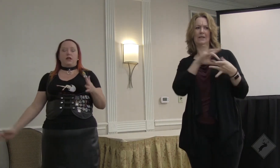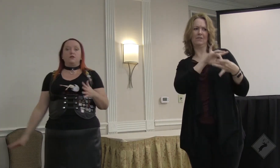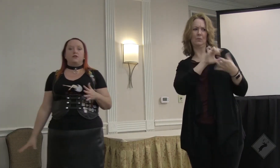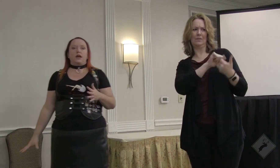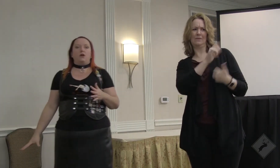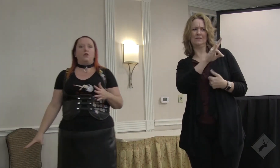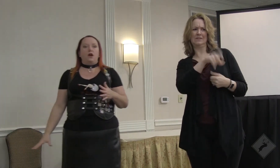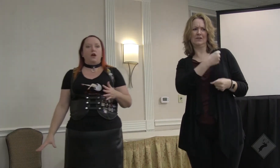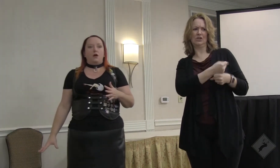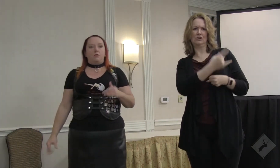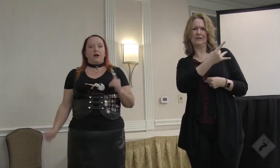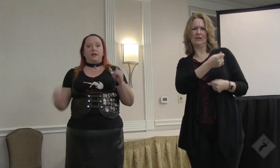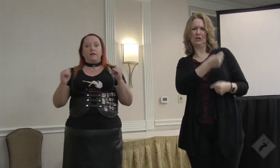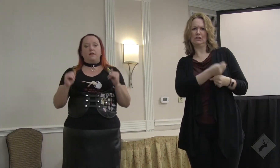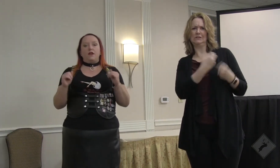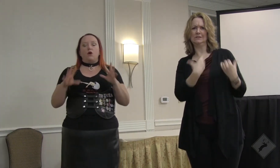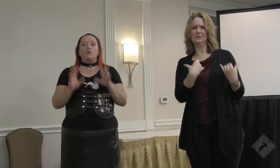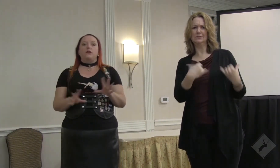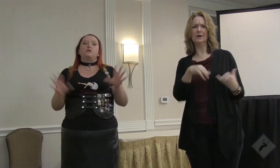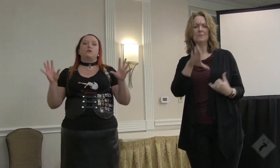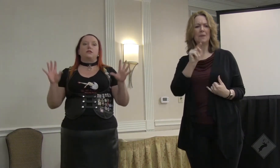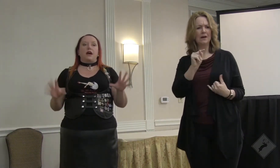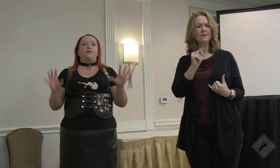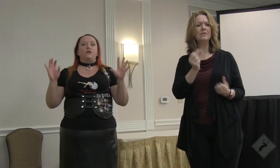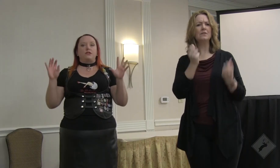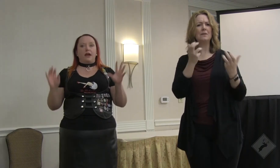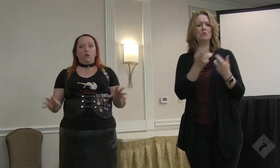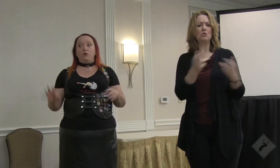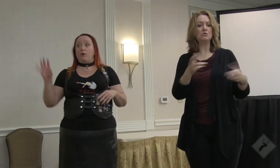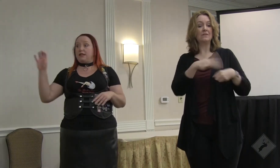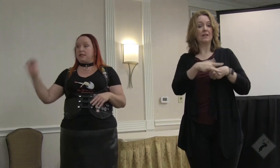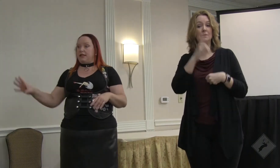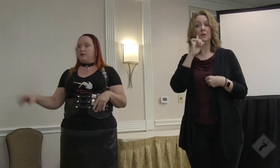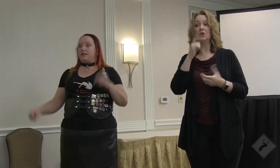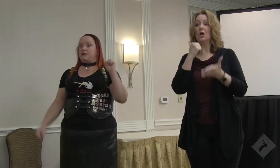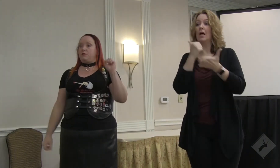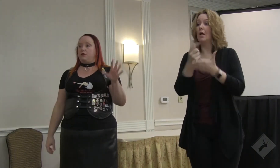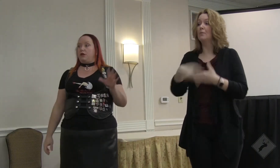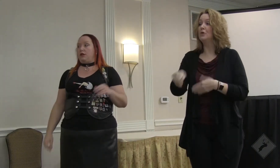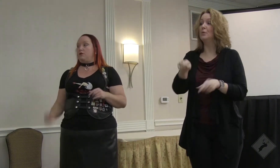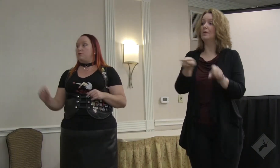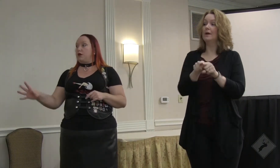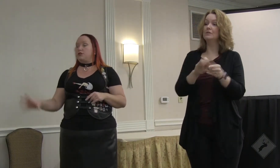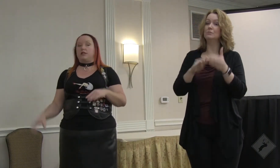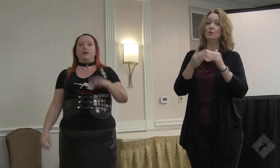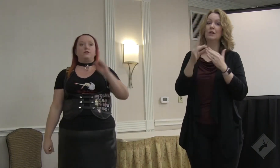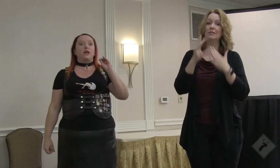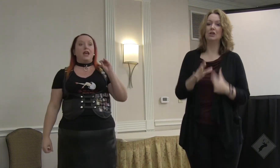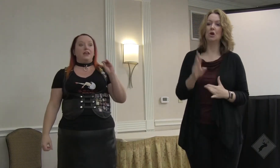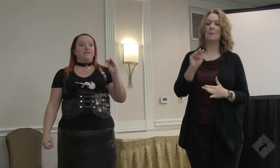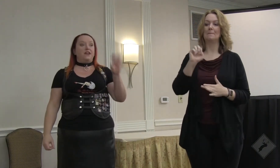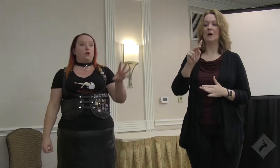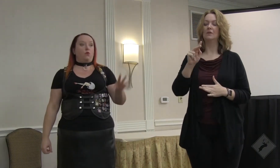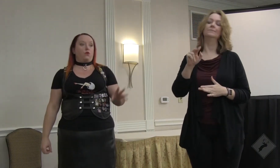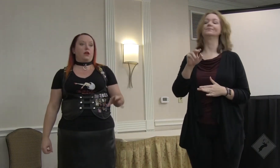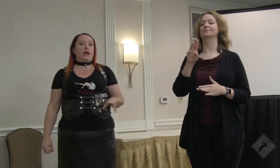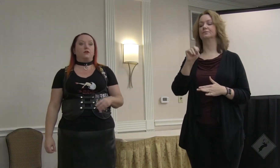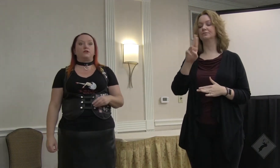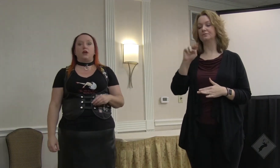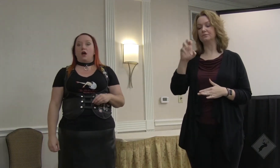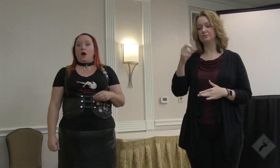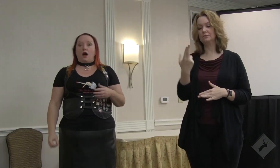seven, eight years now. But there are resources out there to help you as leaders, as community leaders, much leaders, event